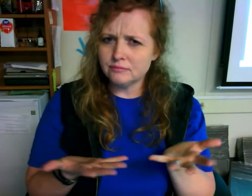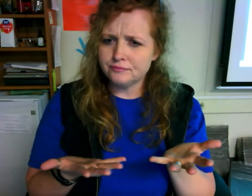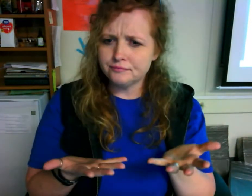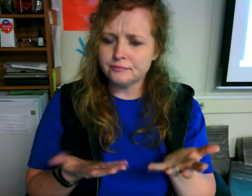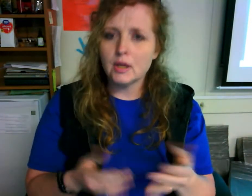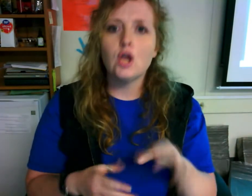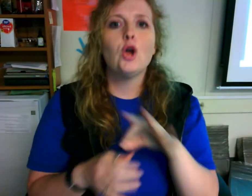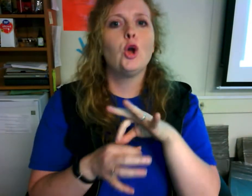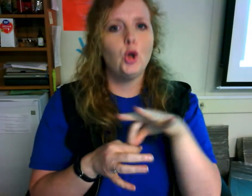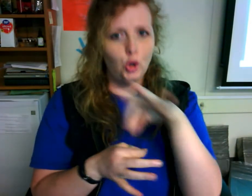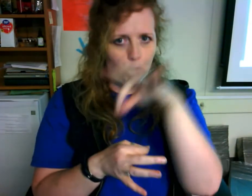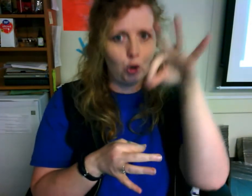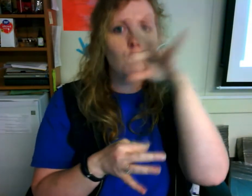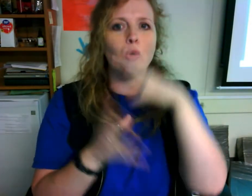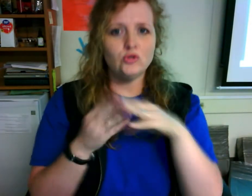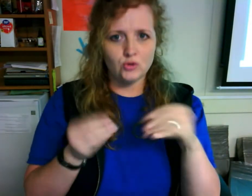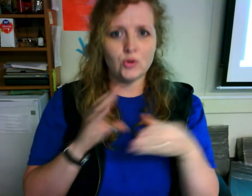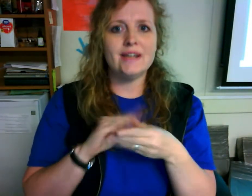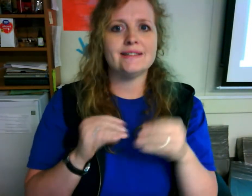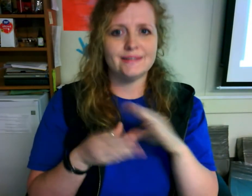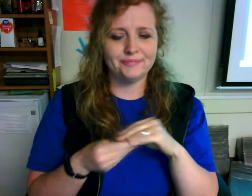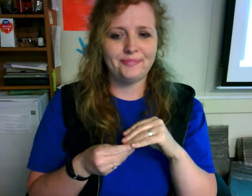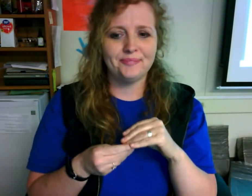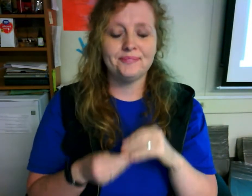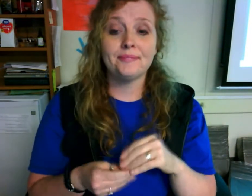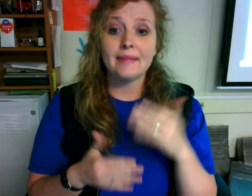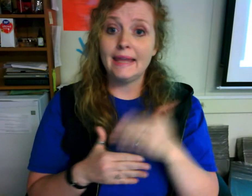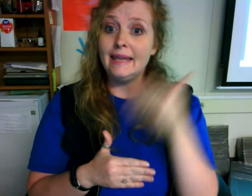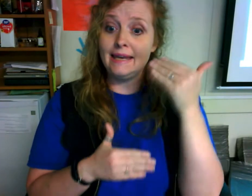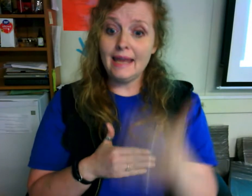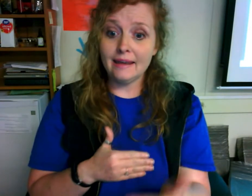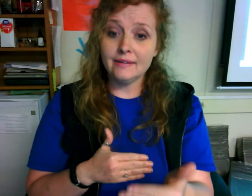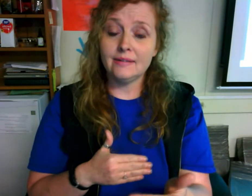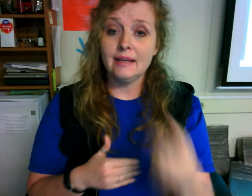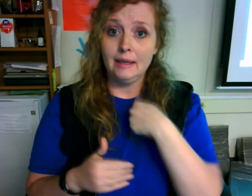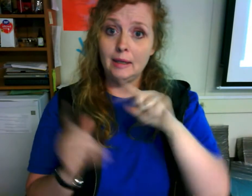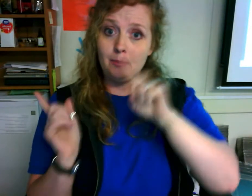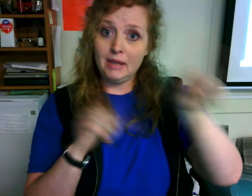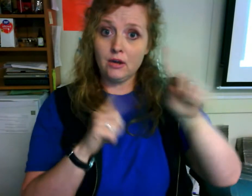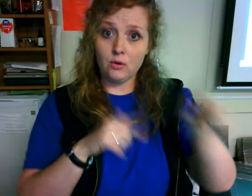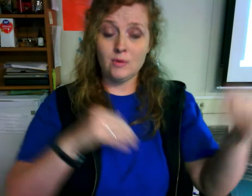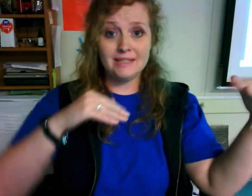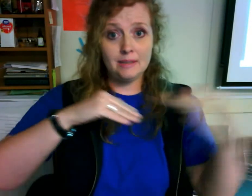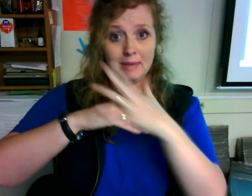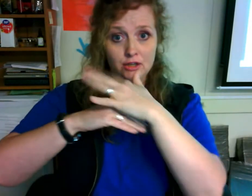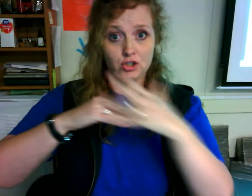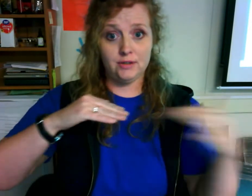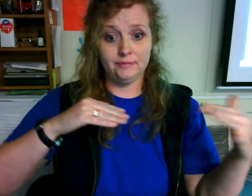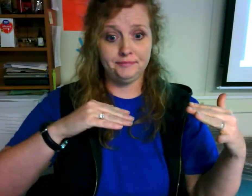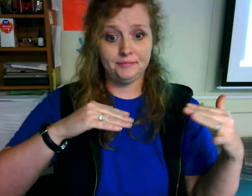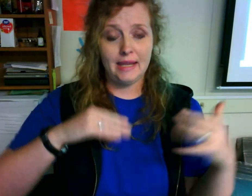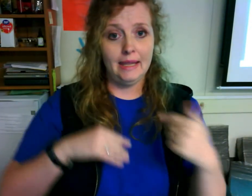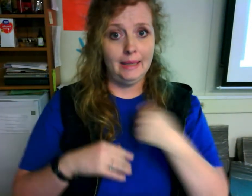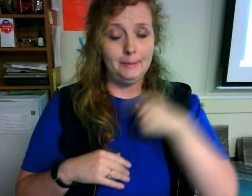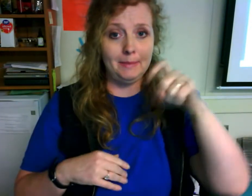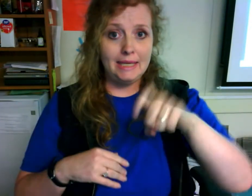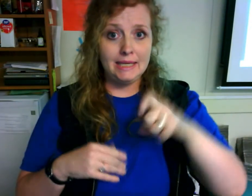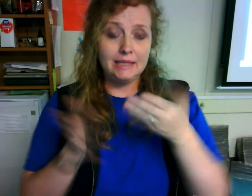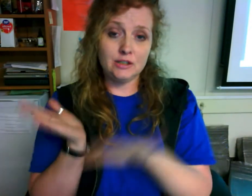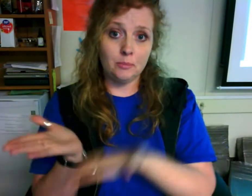ghost stories next me go to the beach me need to